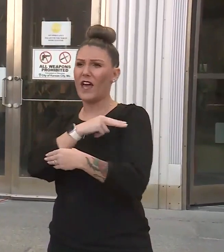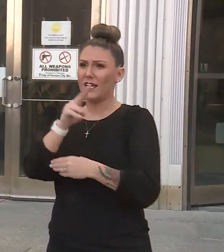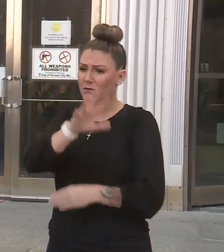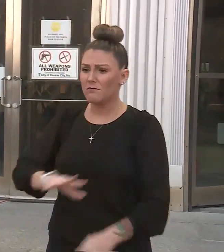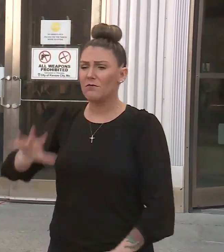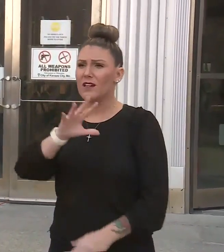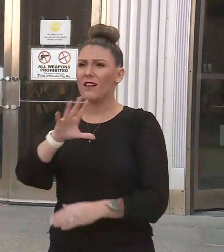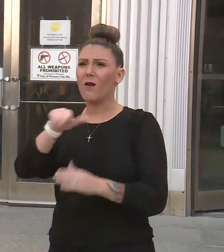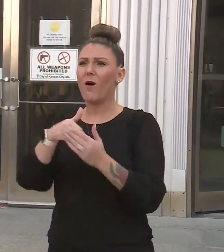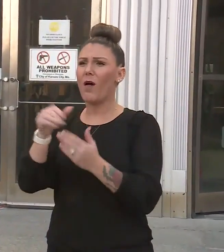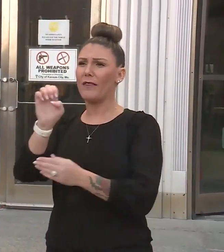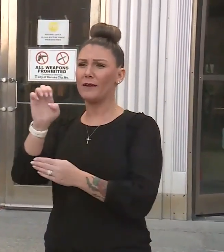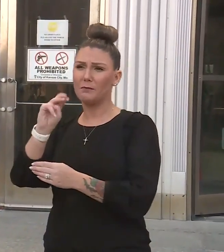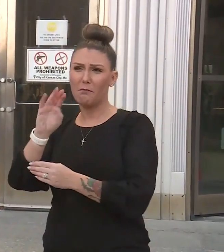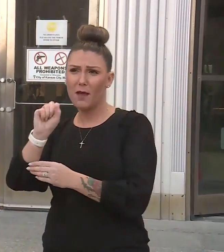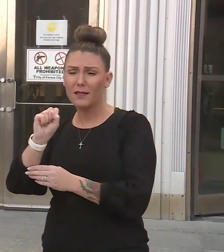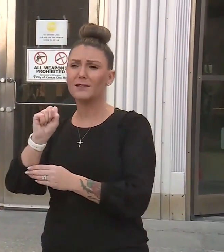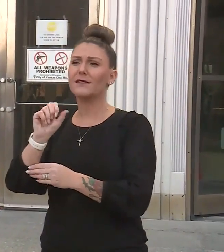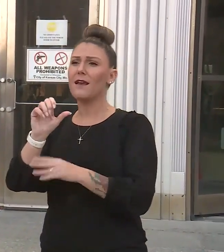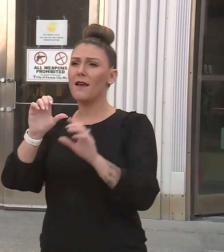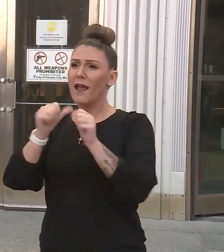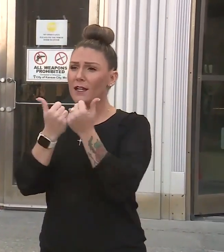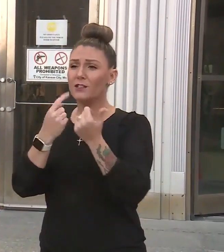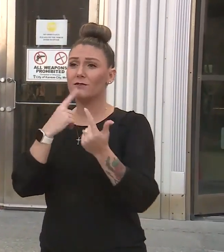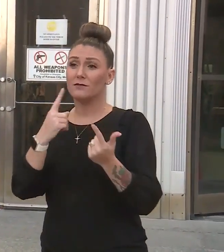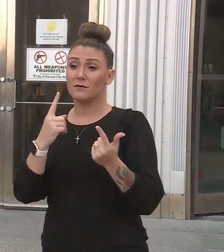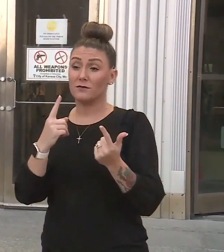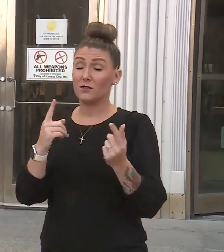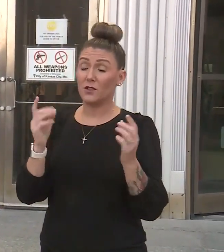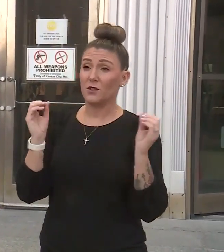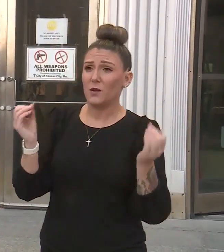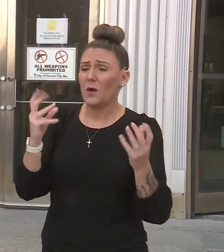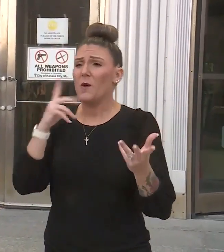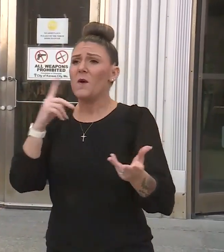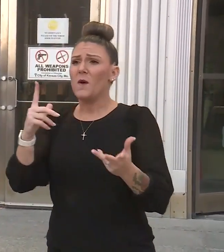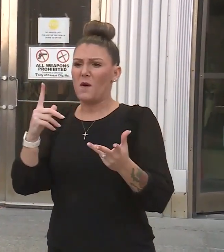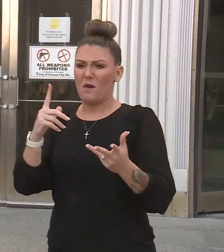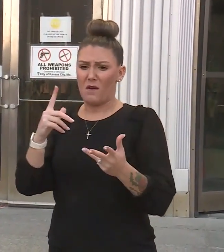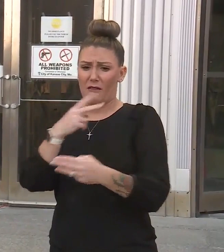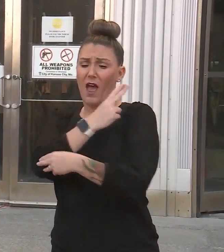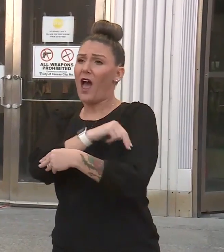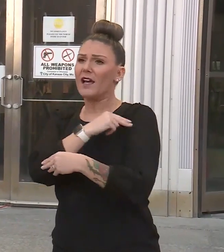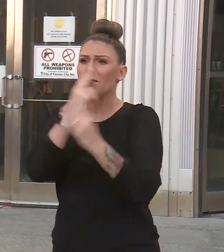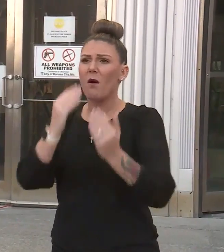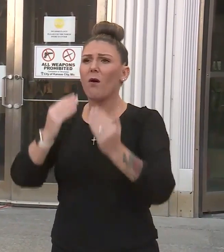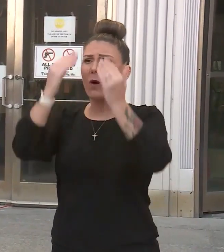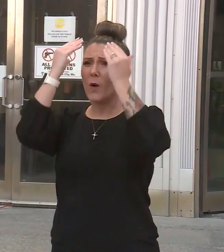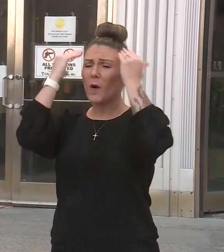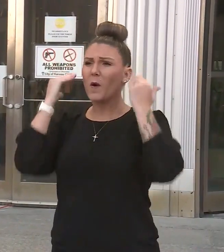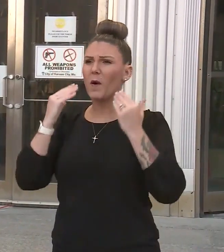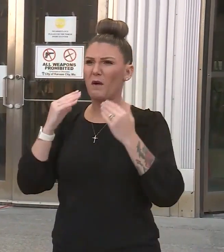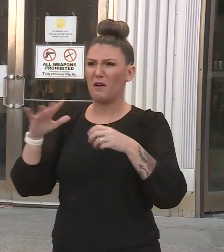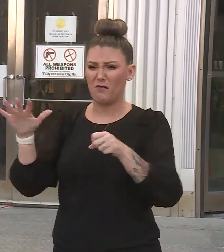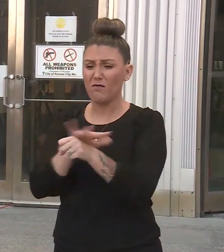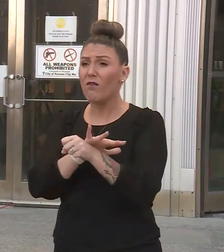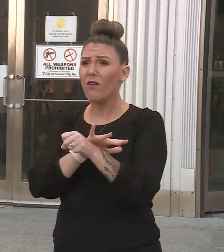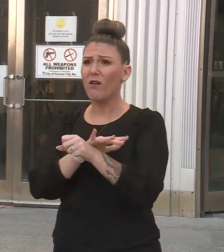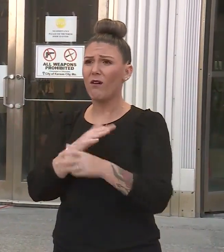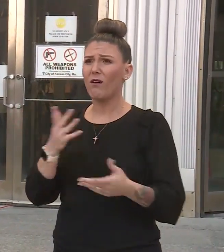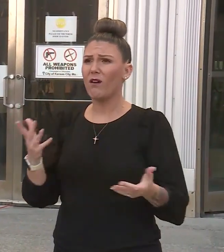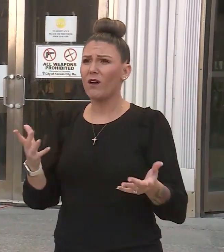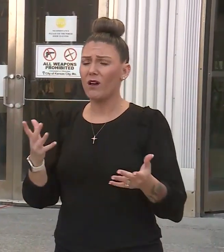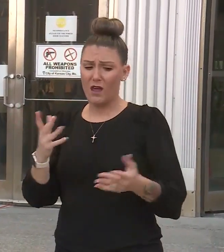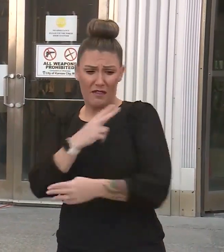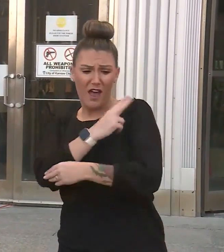and all of the EMS agencies. It is no lie that our hospitals are at an unprecedented capacity right now. Our